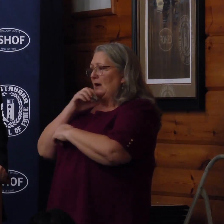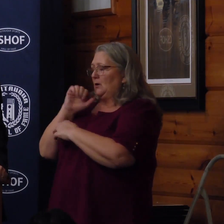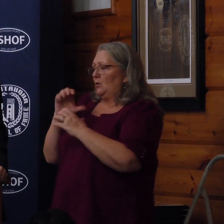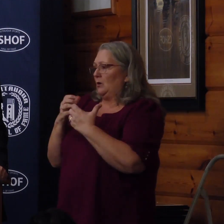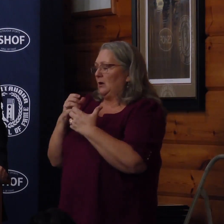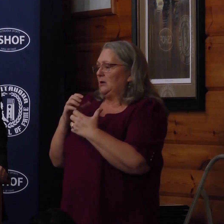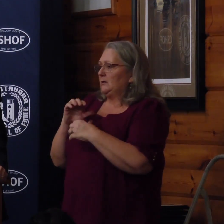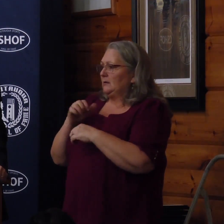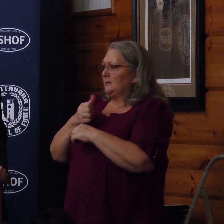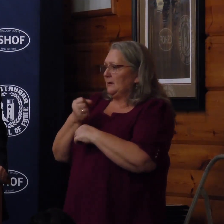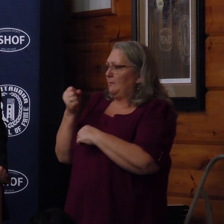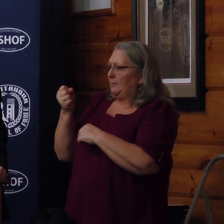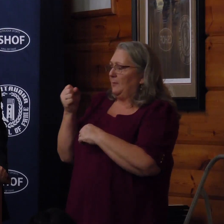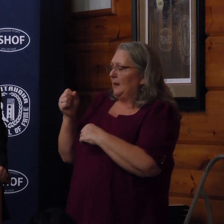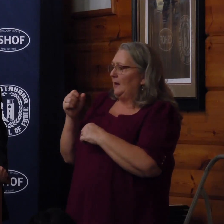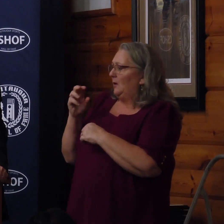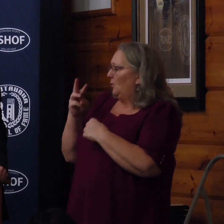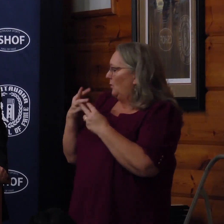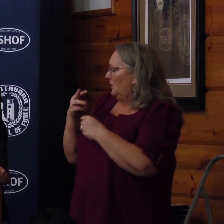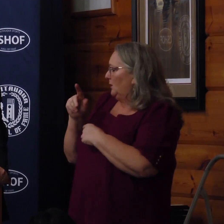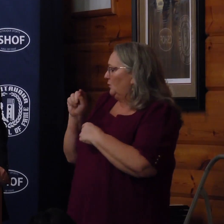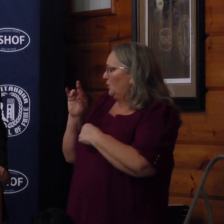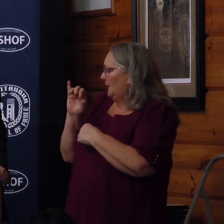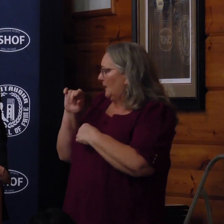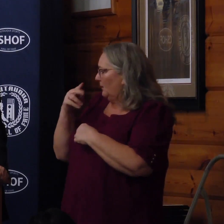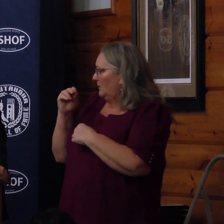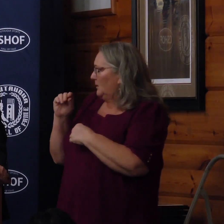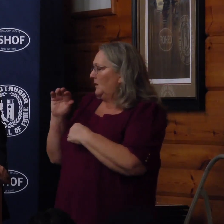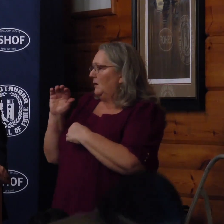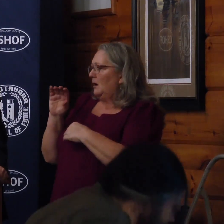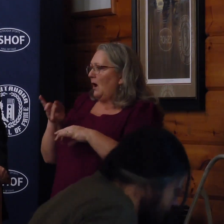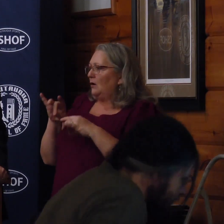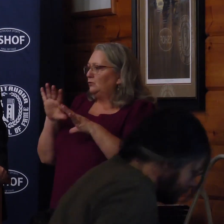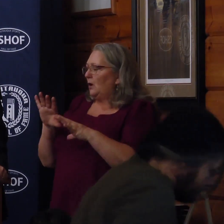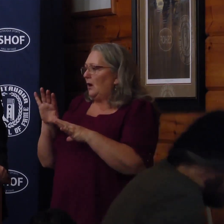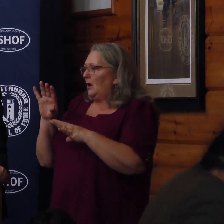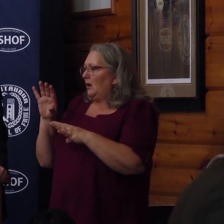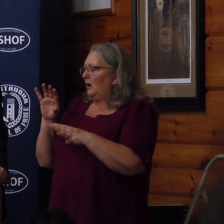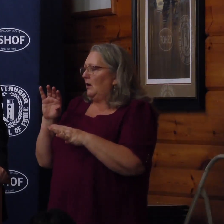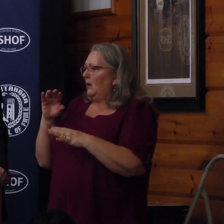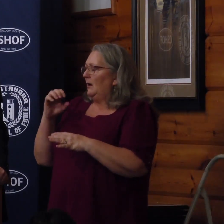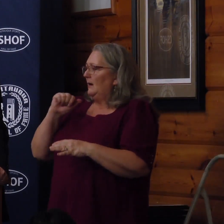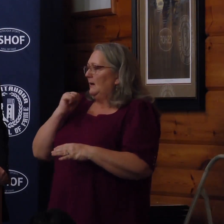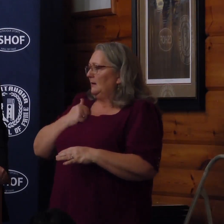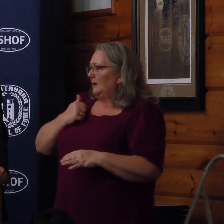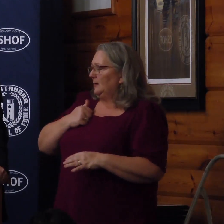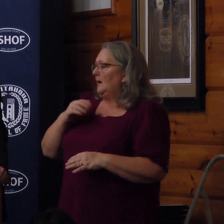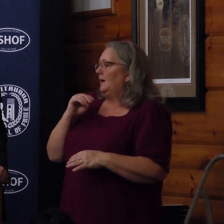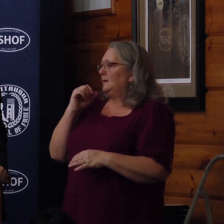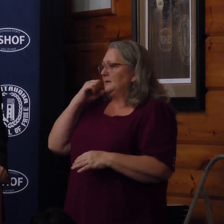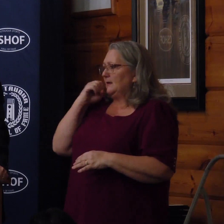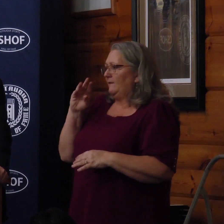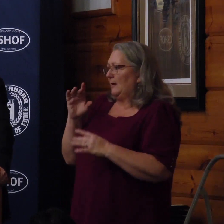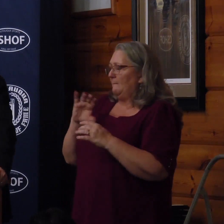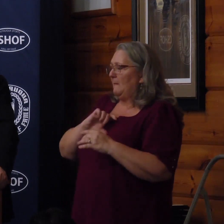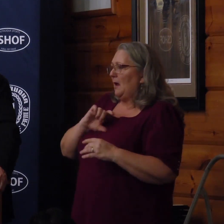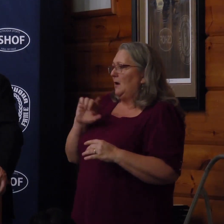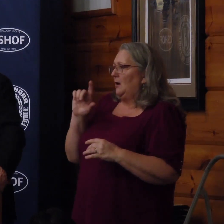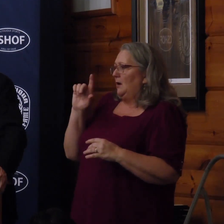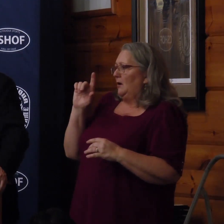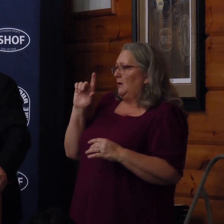World Championship Triathlons in Australia and Montreal, and most recently earned a silver medal in the 2023